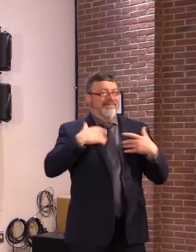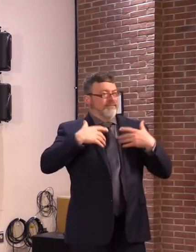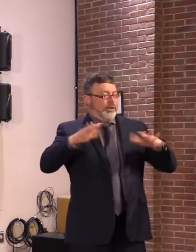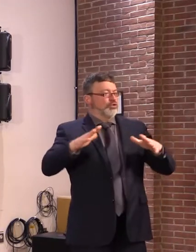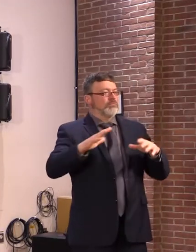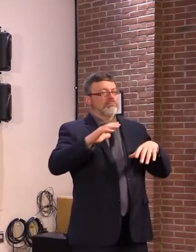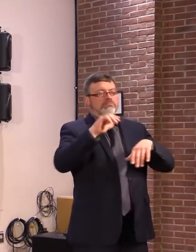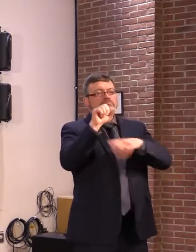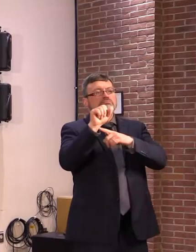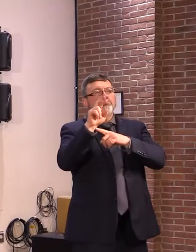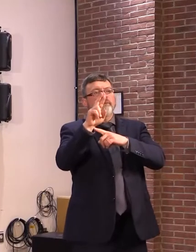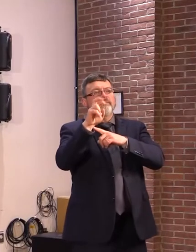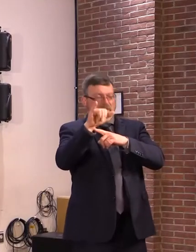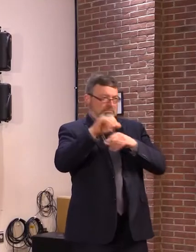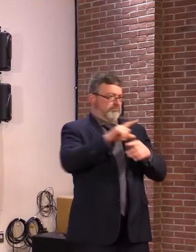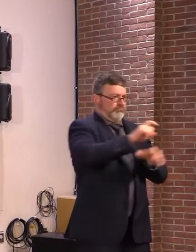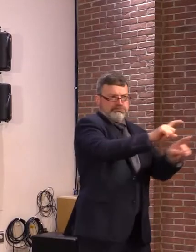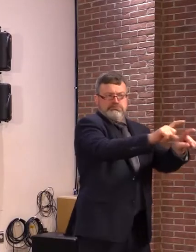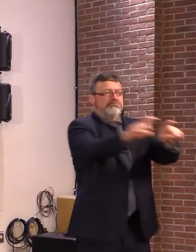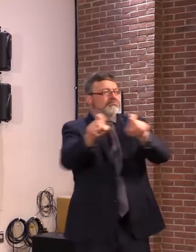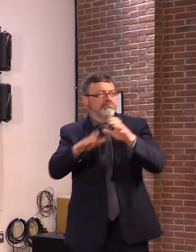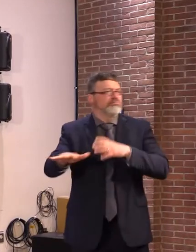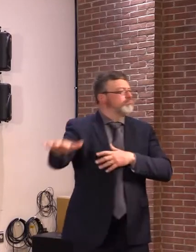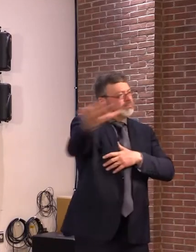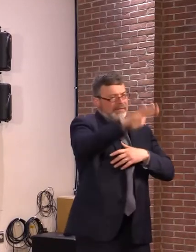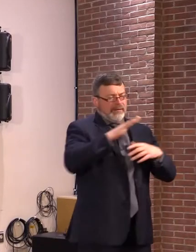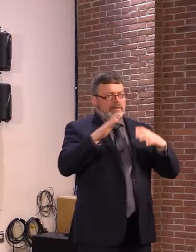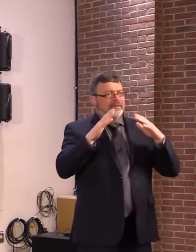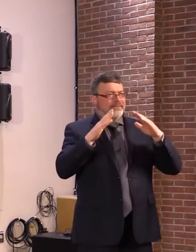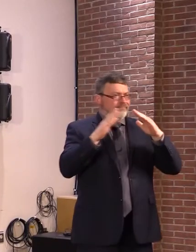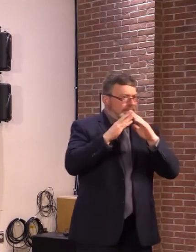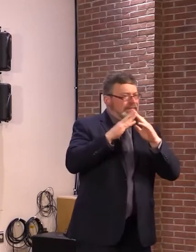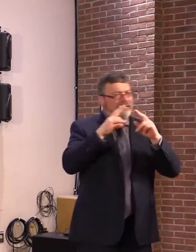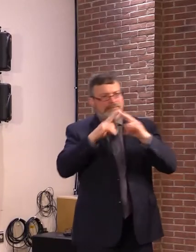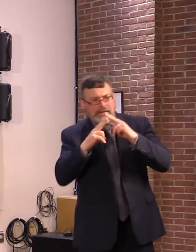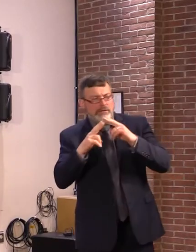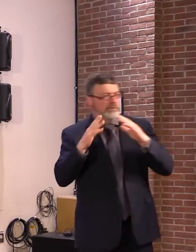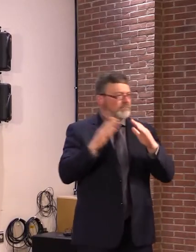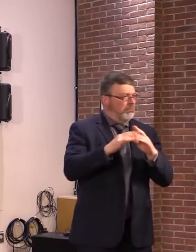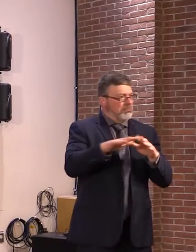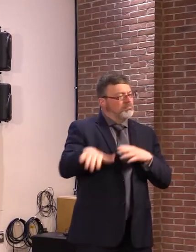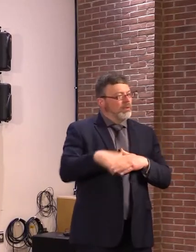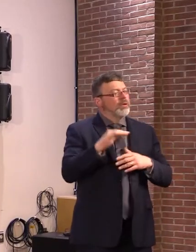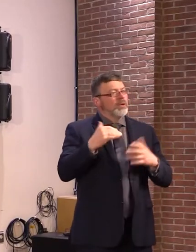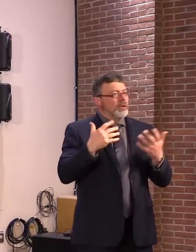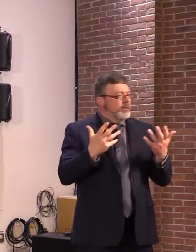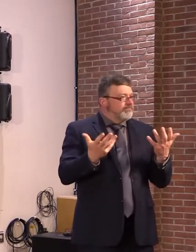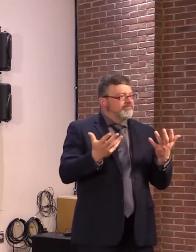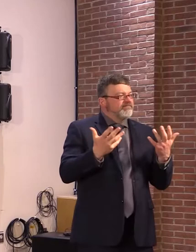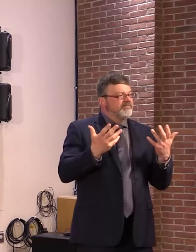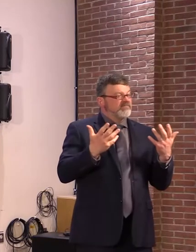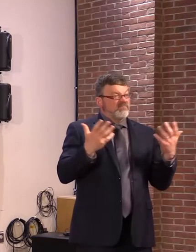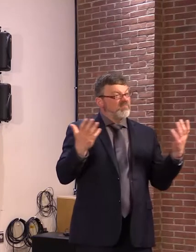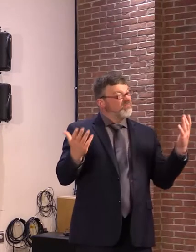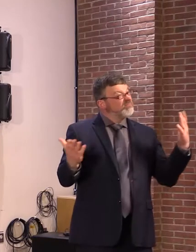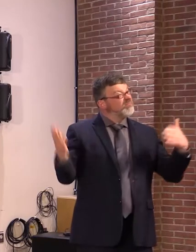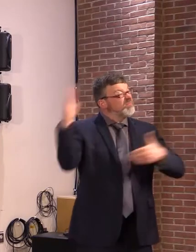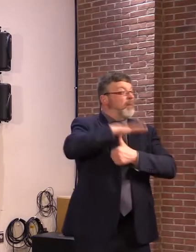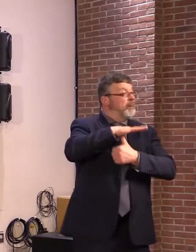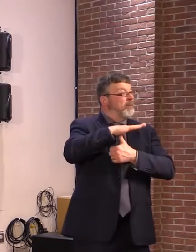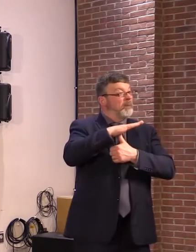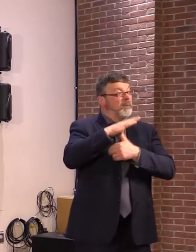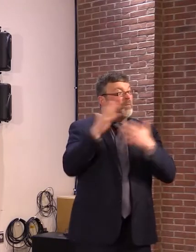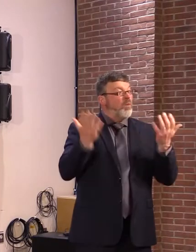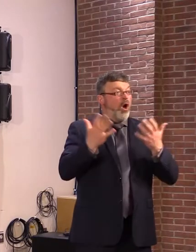officials. And ask them, what's the number one issue facing your community? The number one issue by far and away was